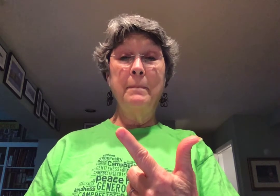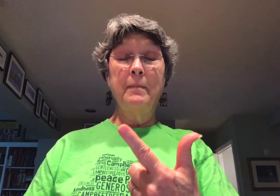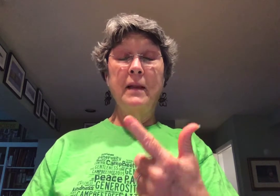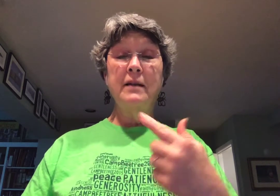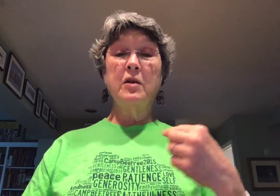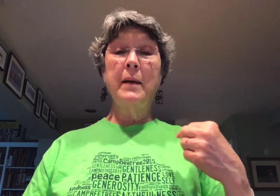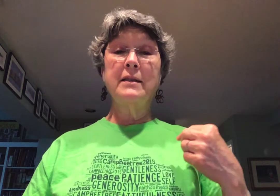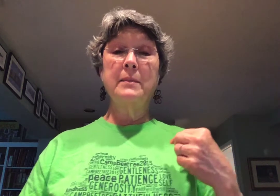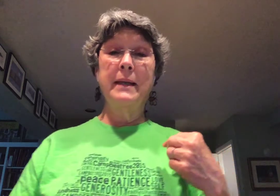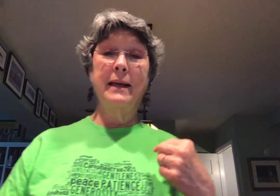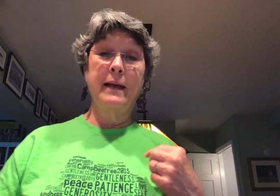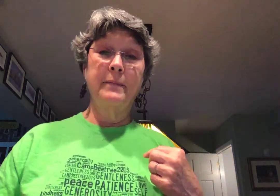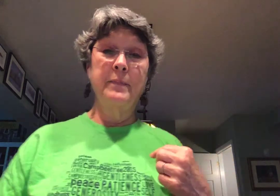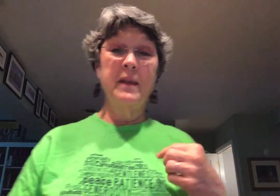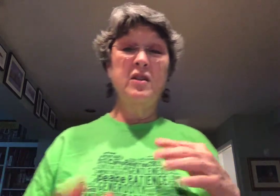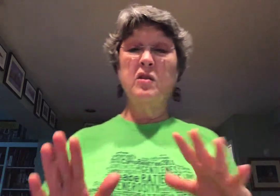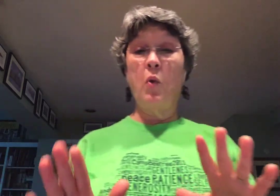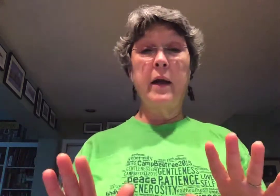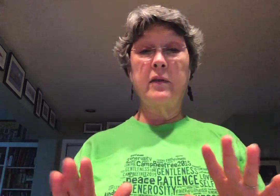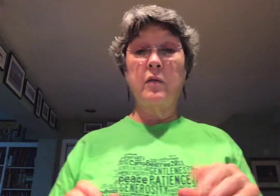Let's go back to the beginning. Let's just walk it through.